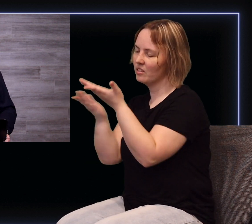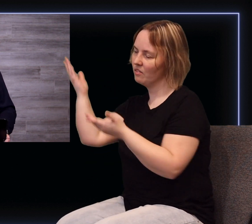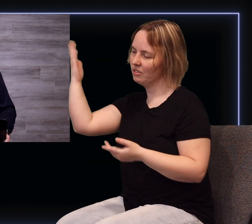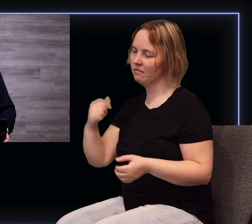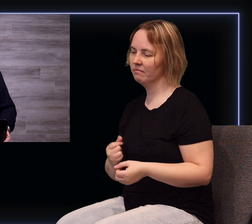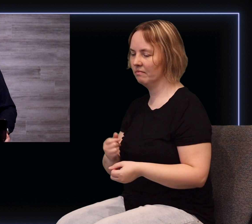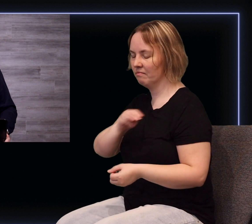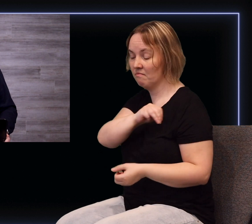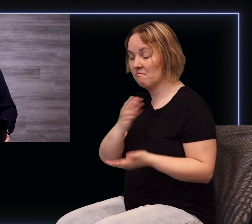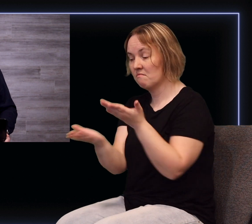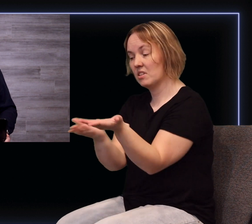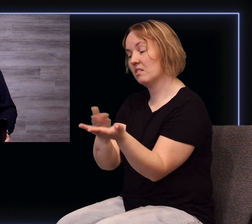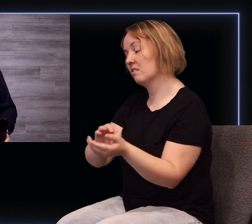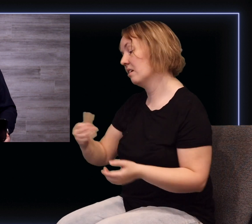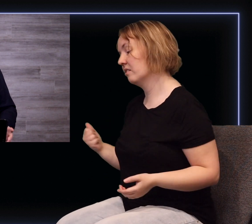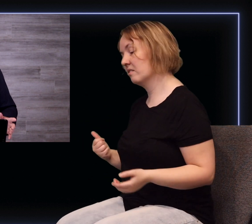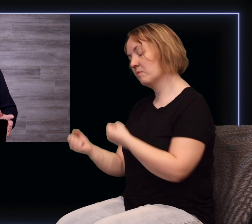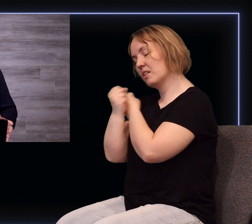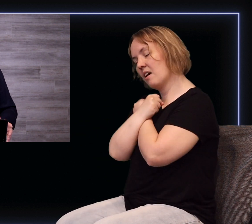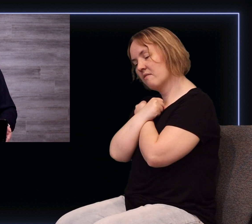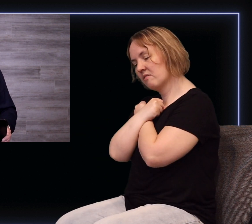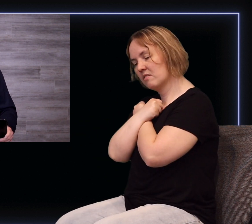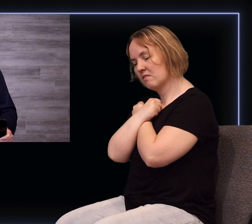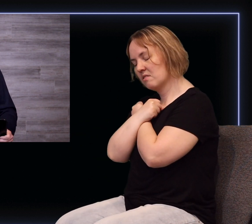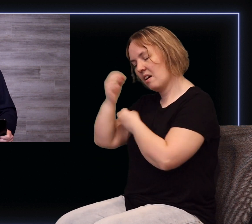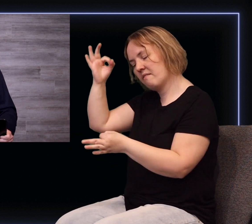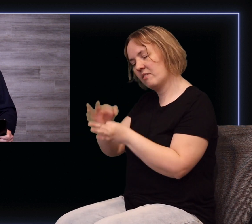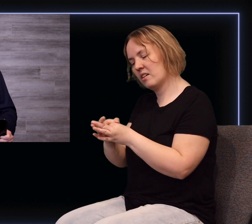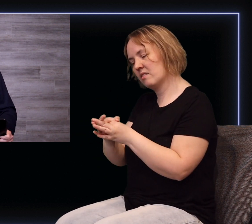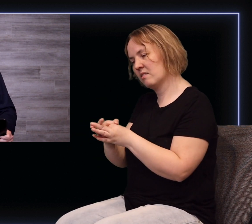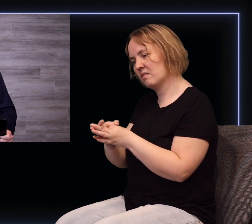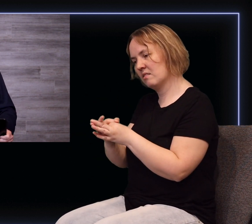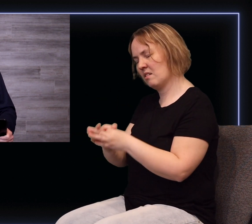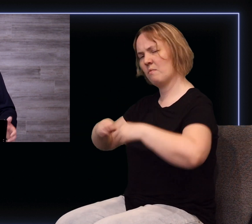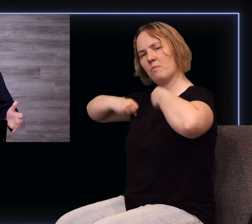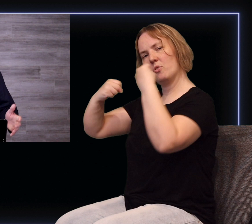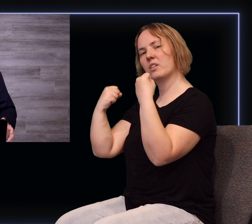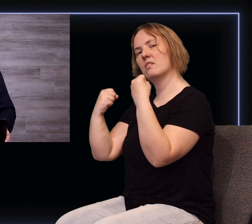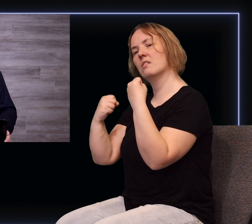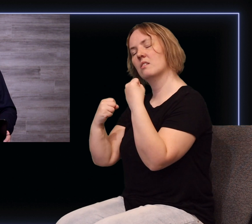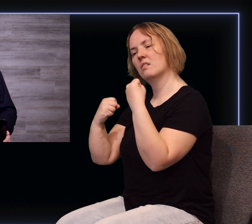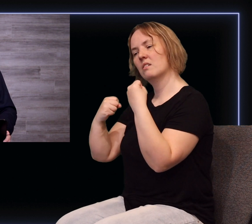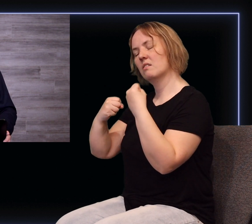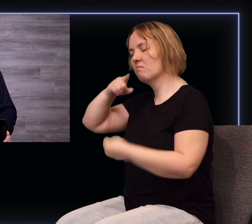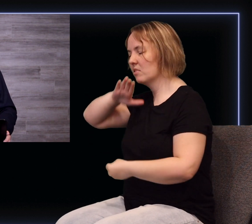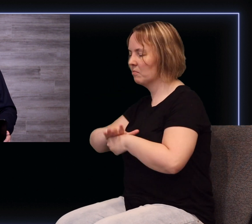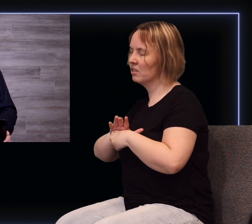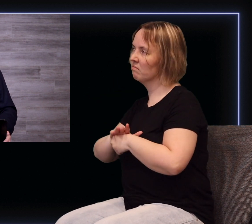others Lord with love and with faith and with boldness and so we commit ourselves to you today in Jesus